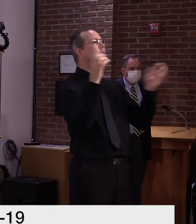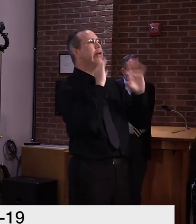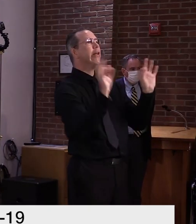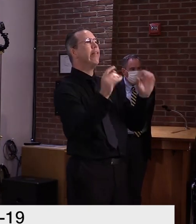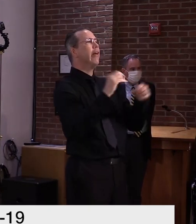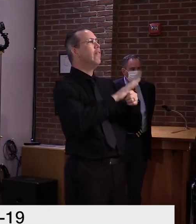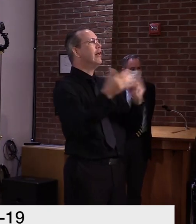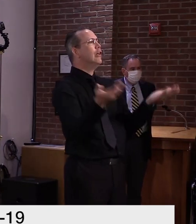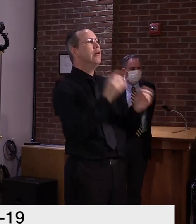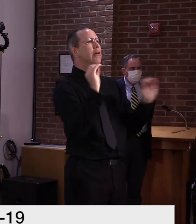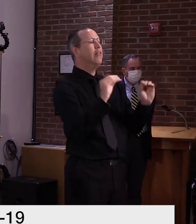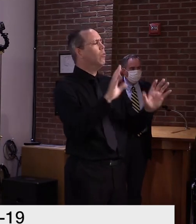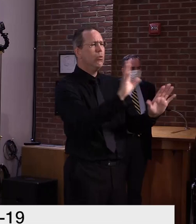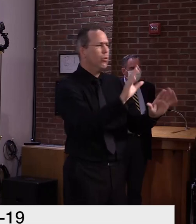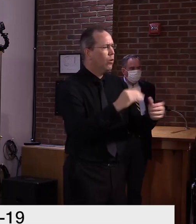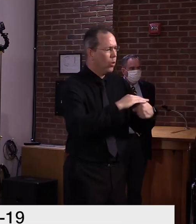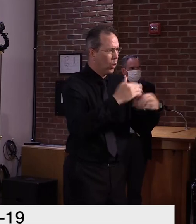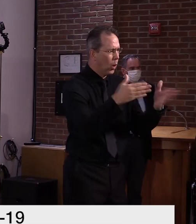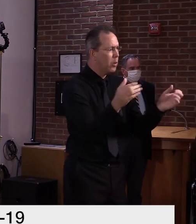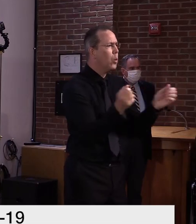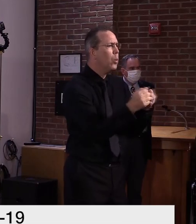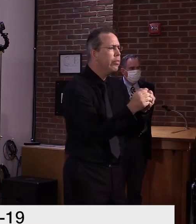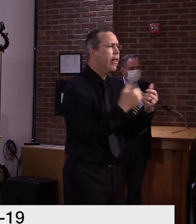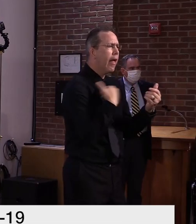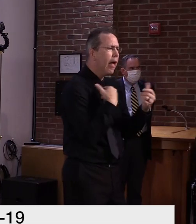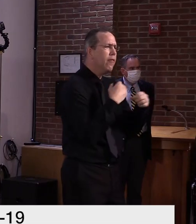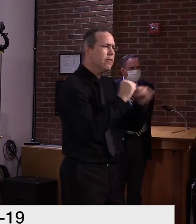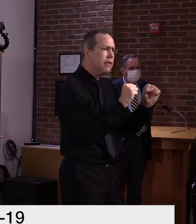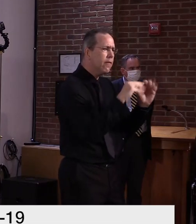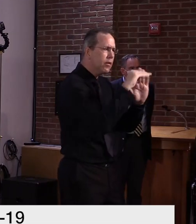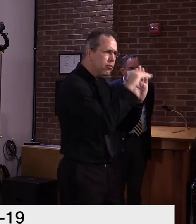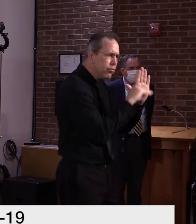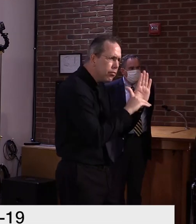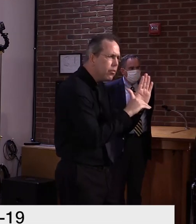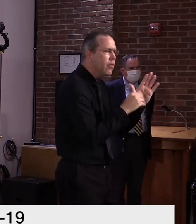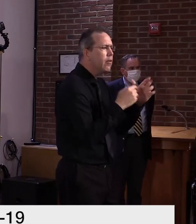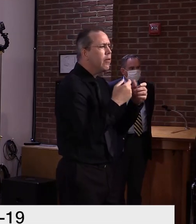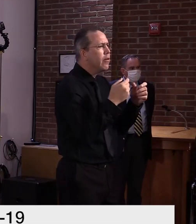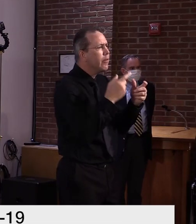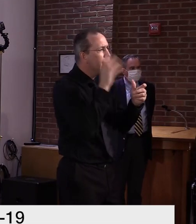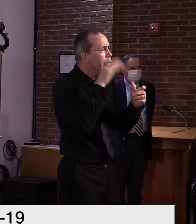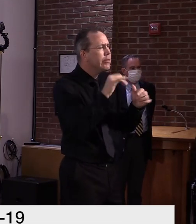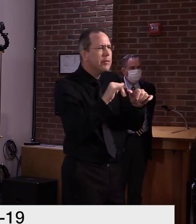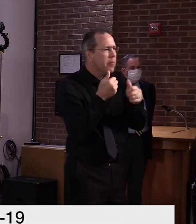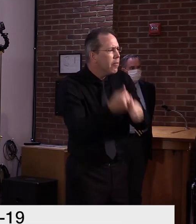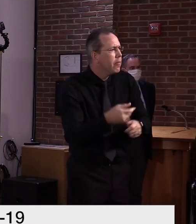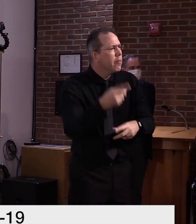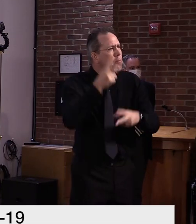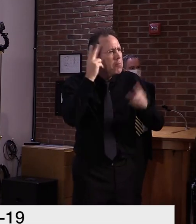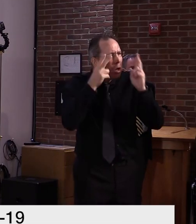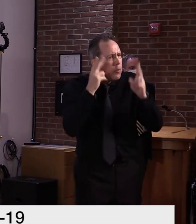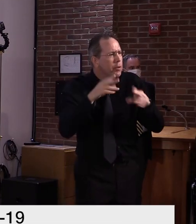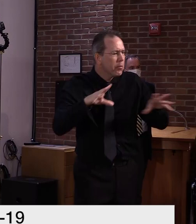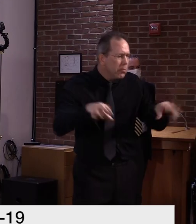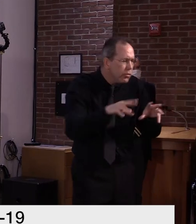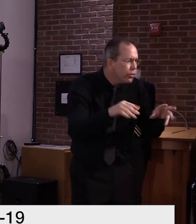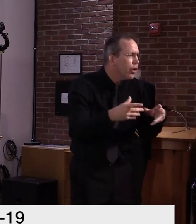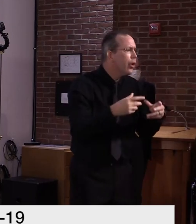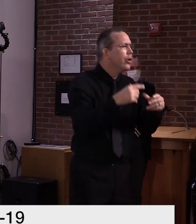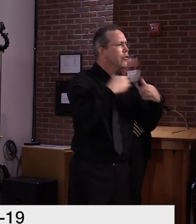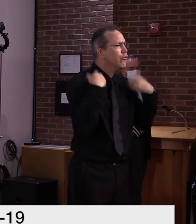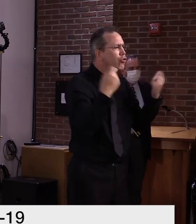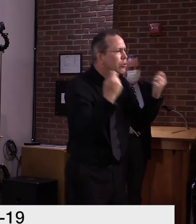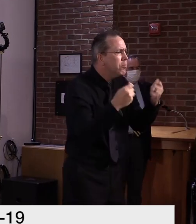coffee shops, offices, healthcare practices, salons. Open doesn't mean the way it was back in